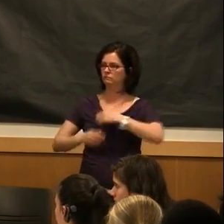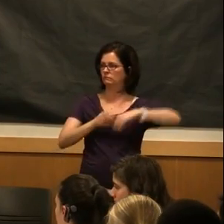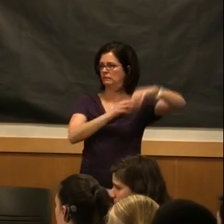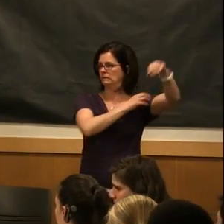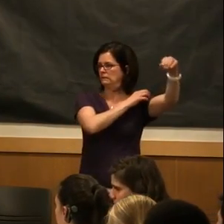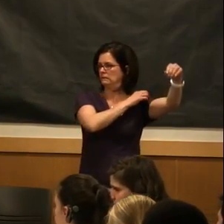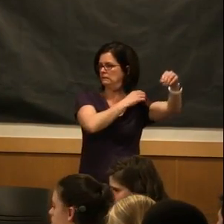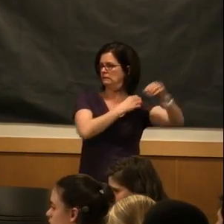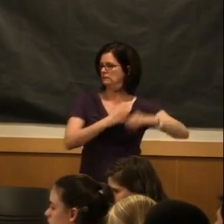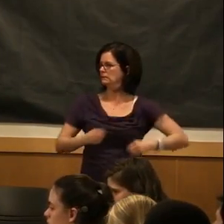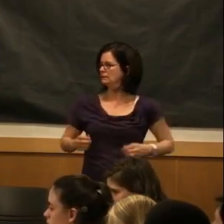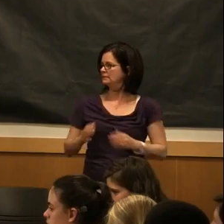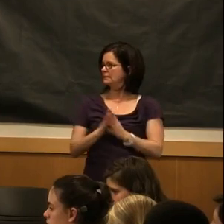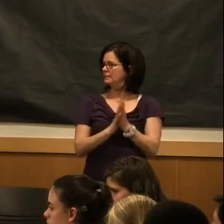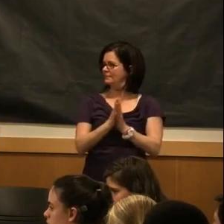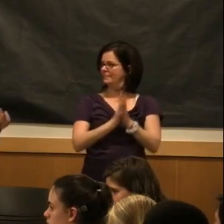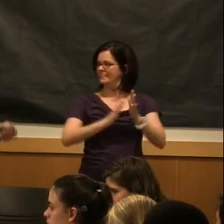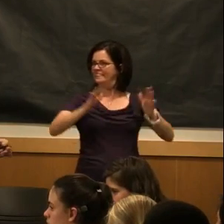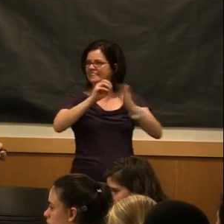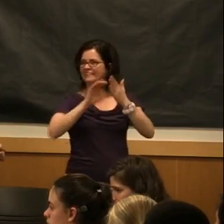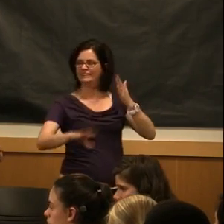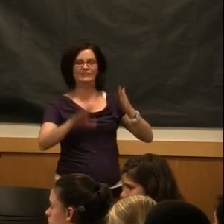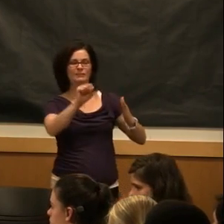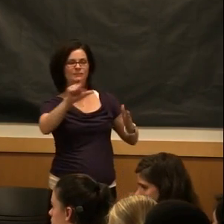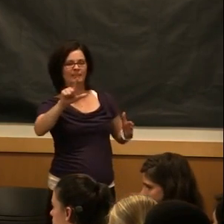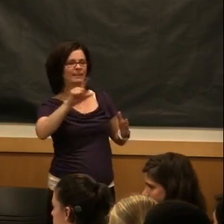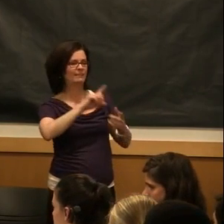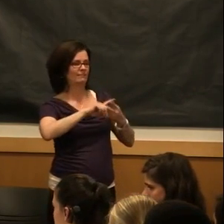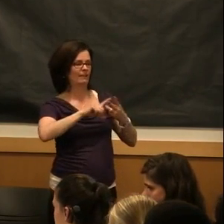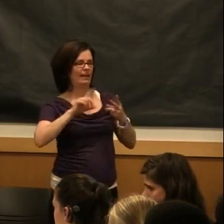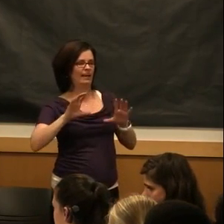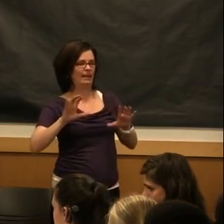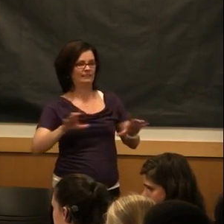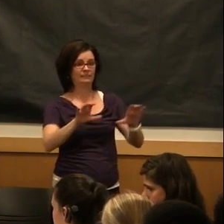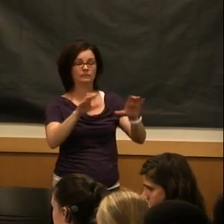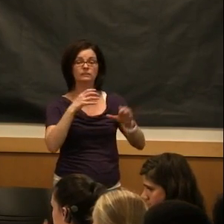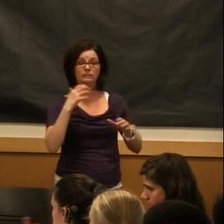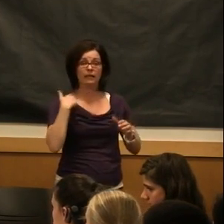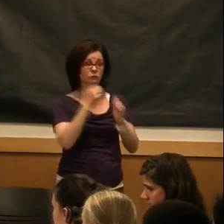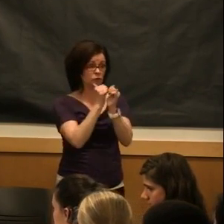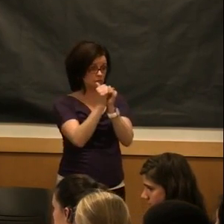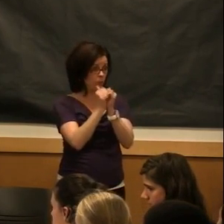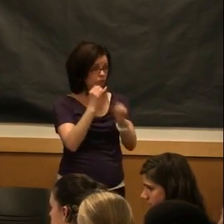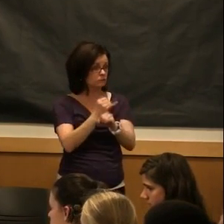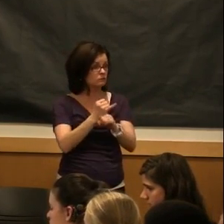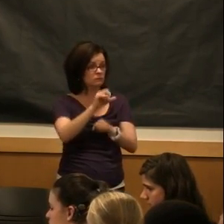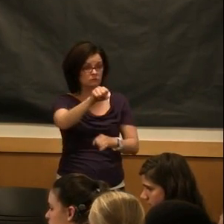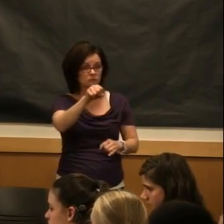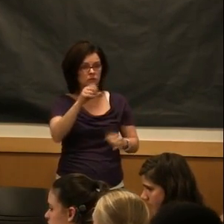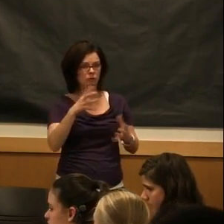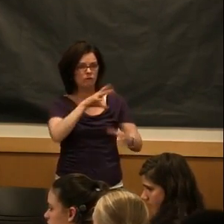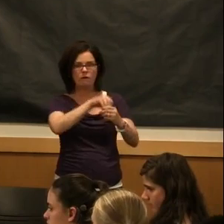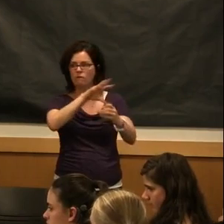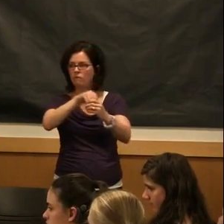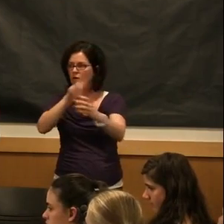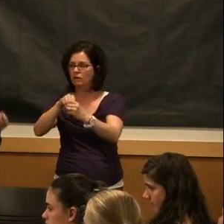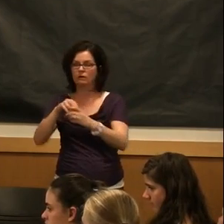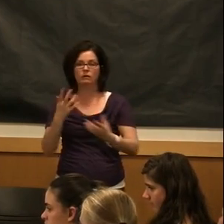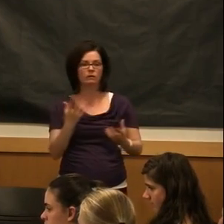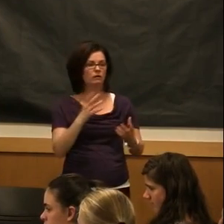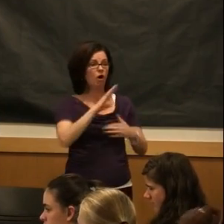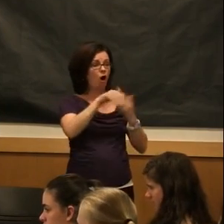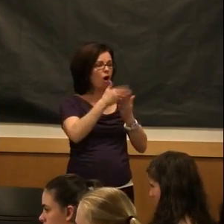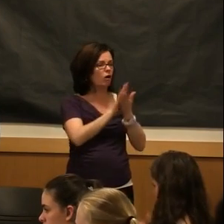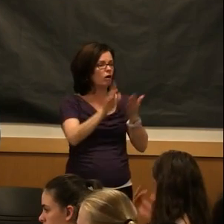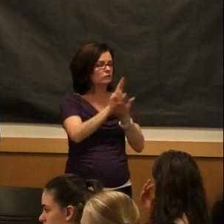All right, so then with student life and activities, there's sports on campuses that you want to be involved in. Just about